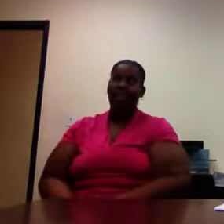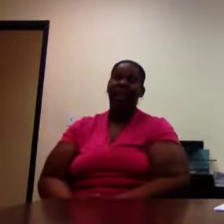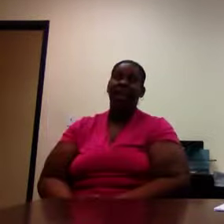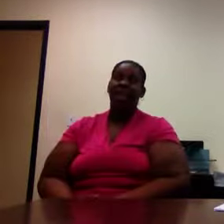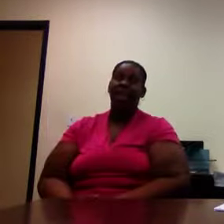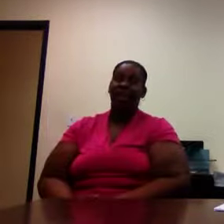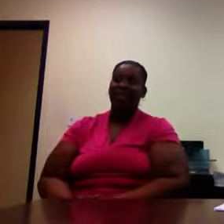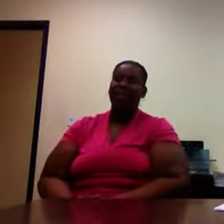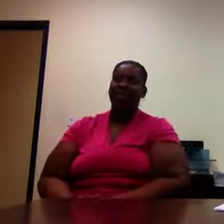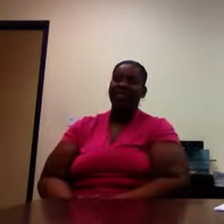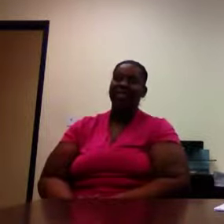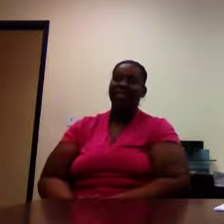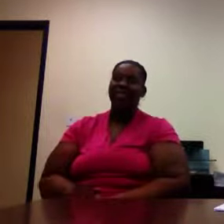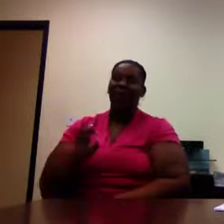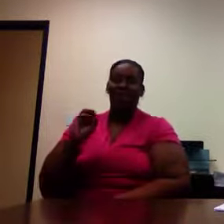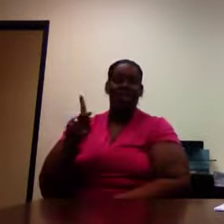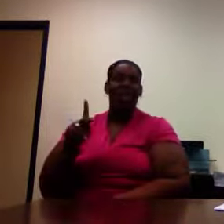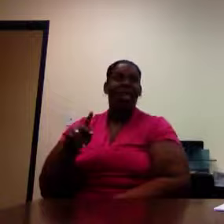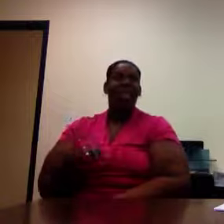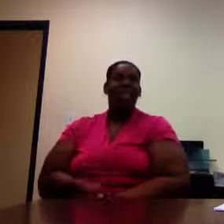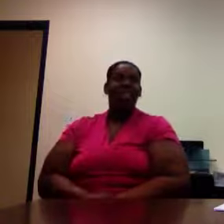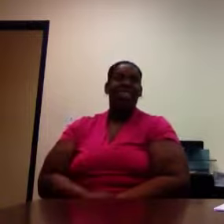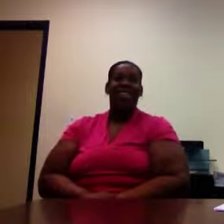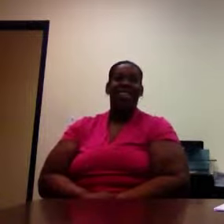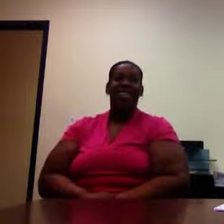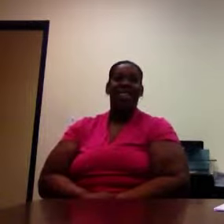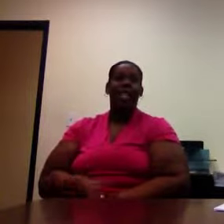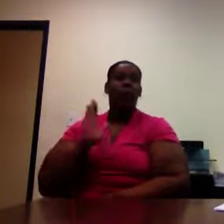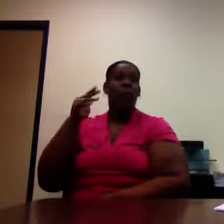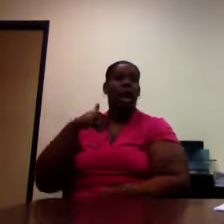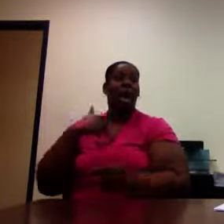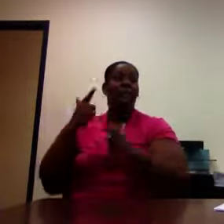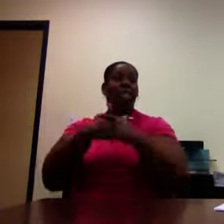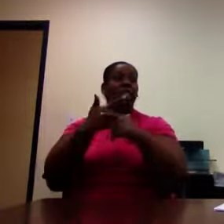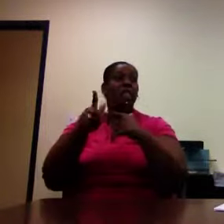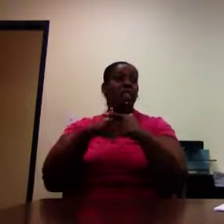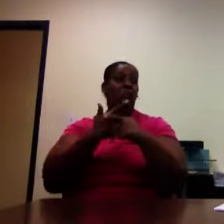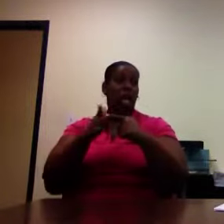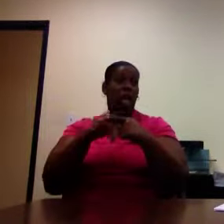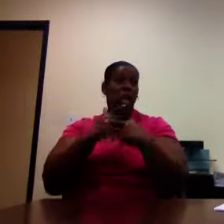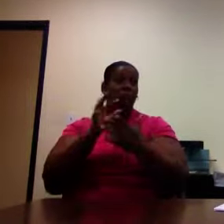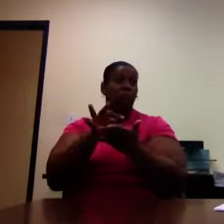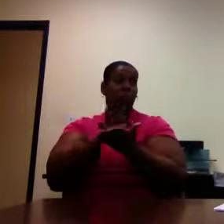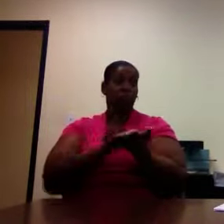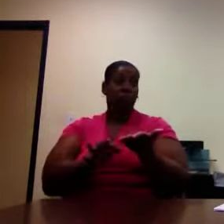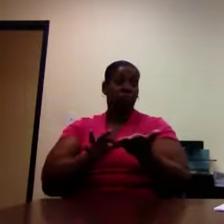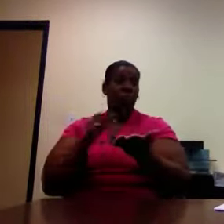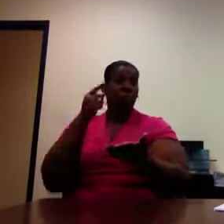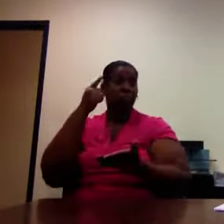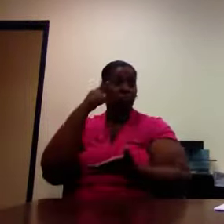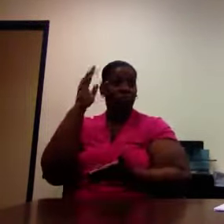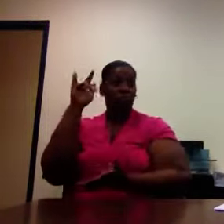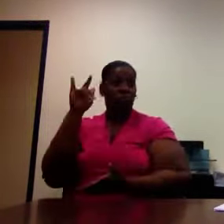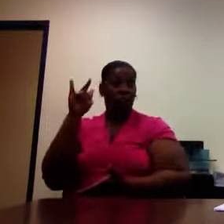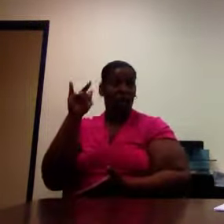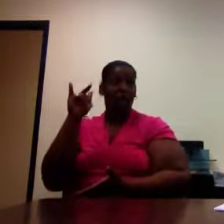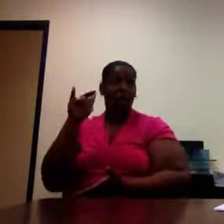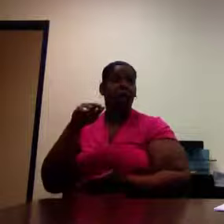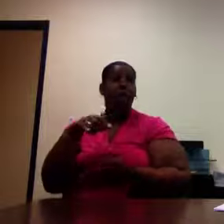Okay. Yeah, I know. Okay. Change will be provided at the 10 a.m. break and lunch. Change is not provided for anything